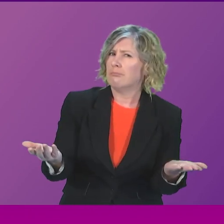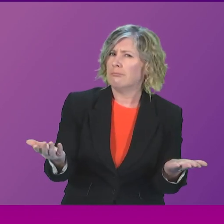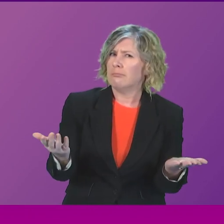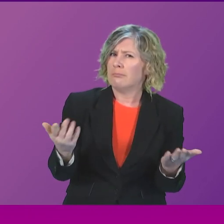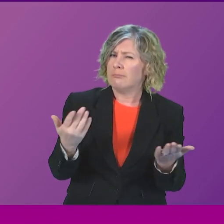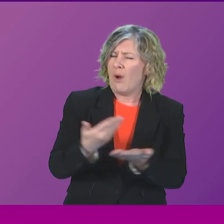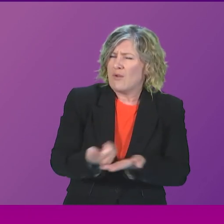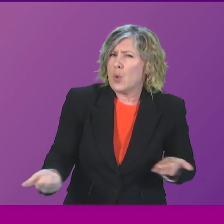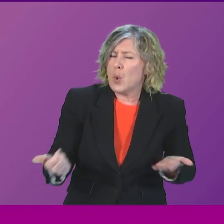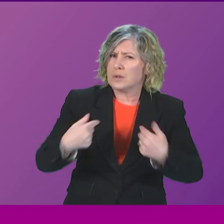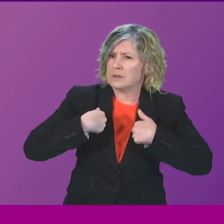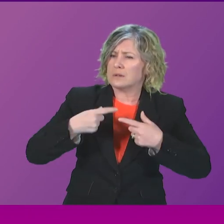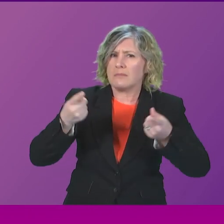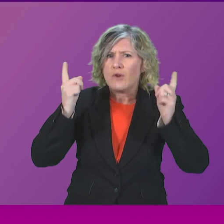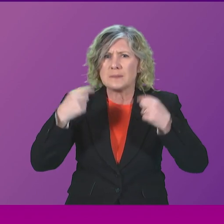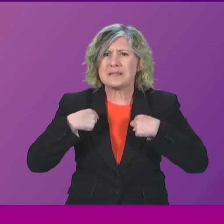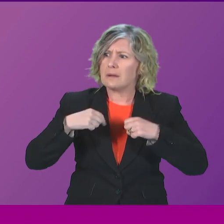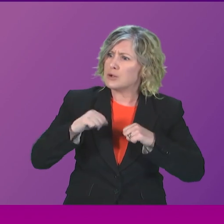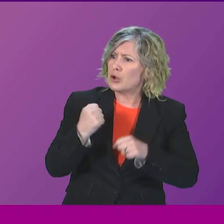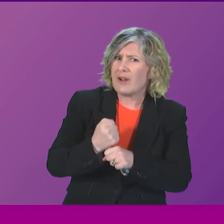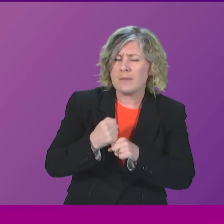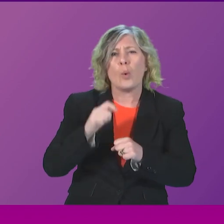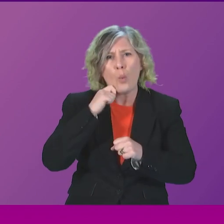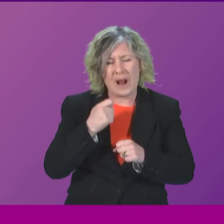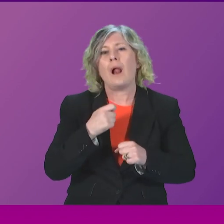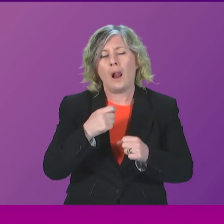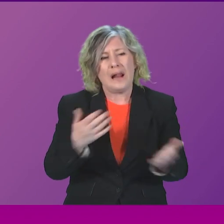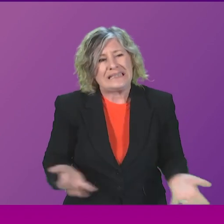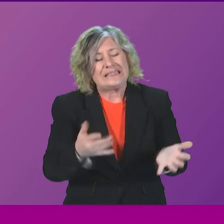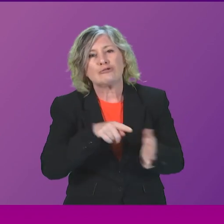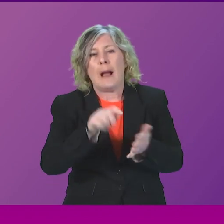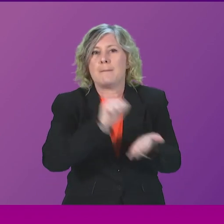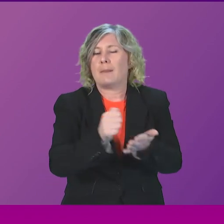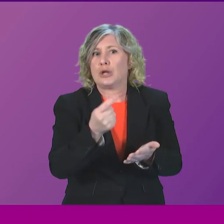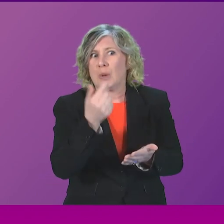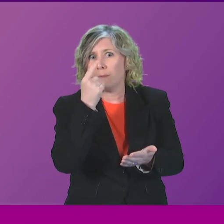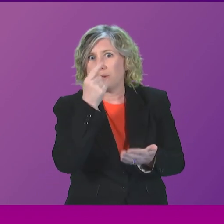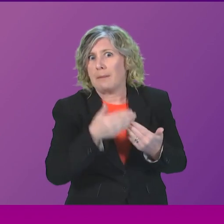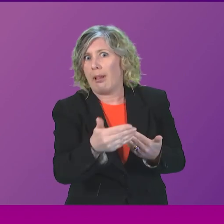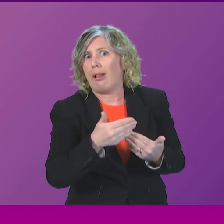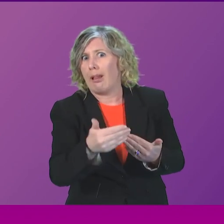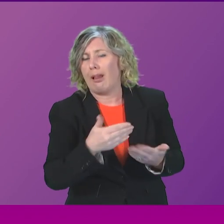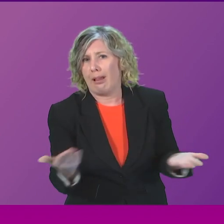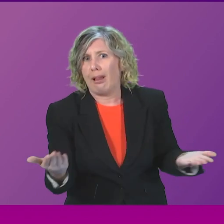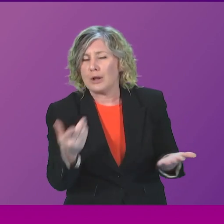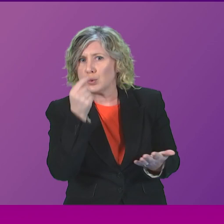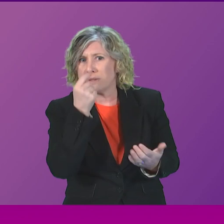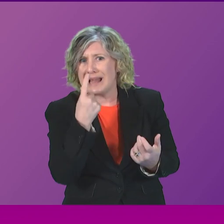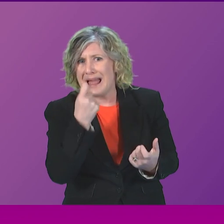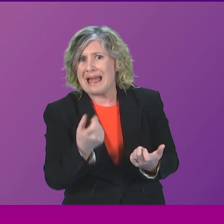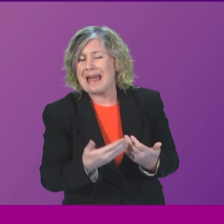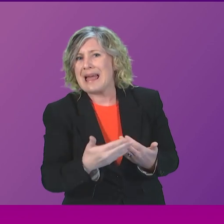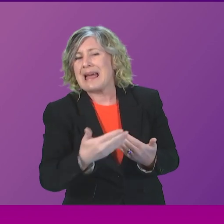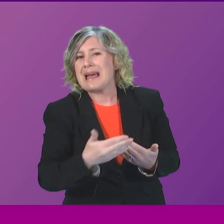First Minister, to get that public inquiry published as soon as possible. I think it should be published as soon as it is absolutely